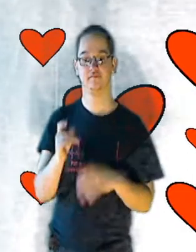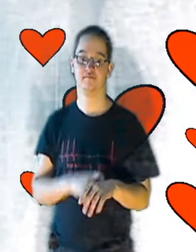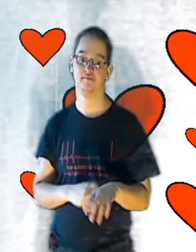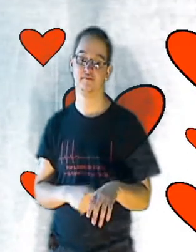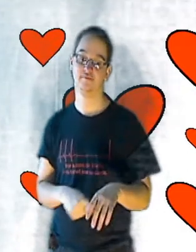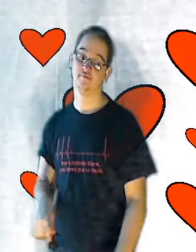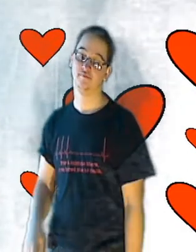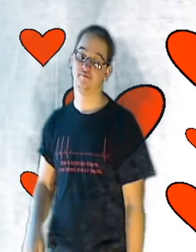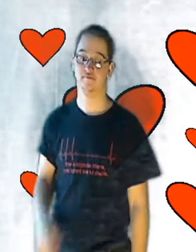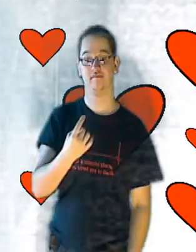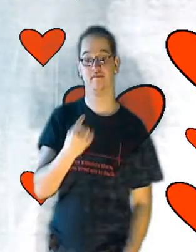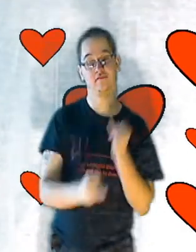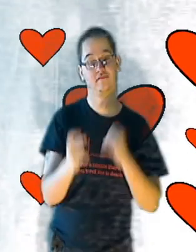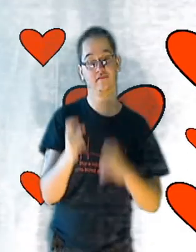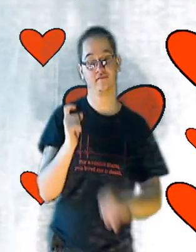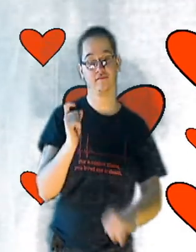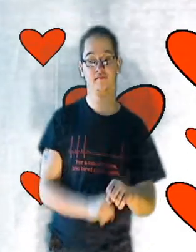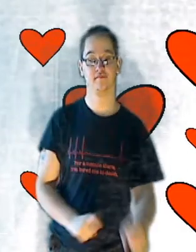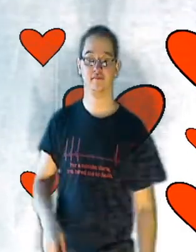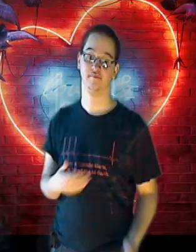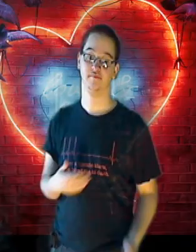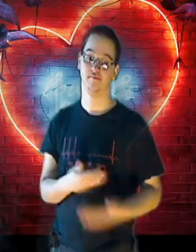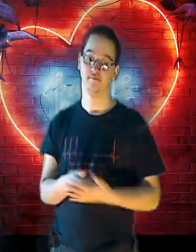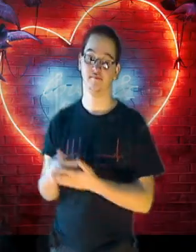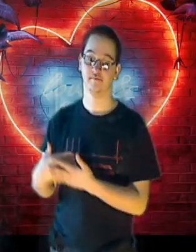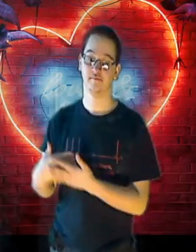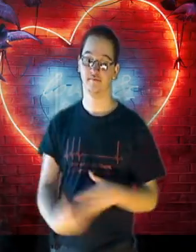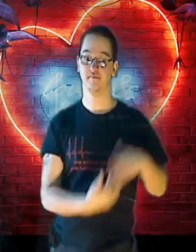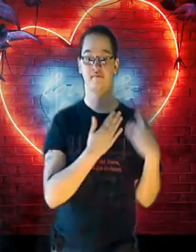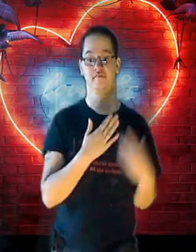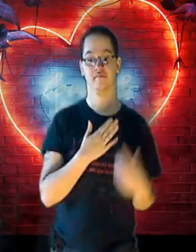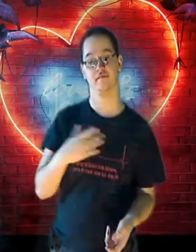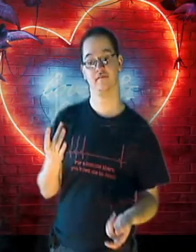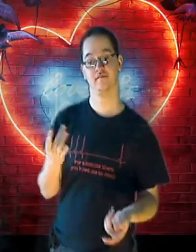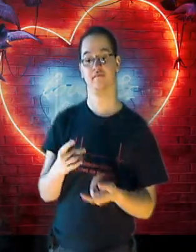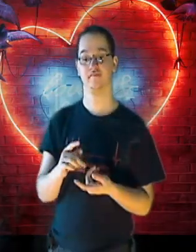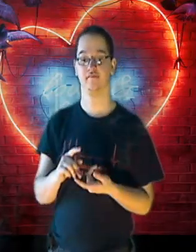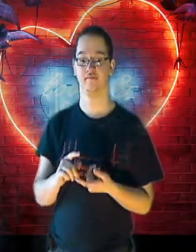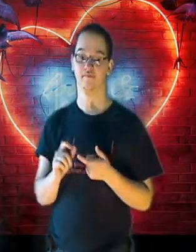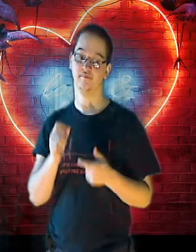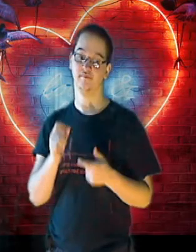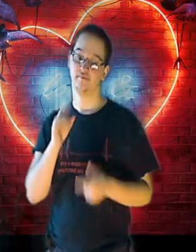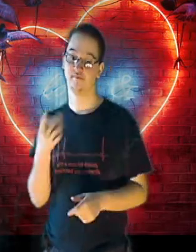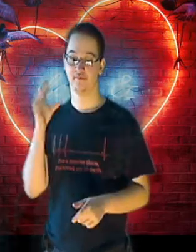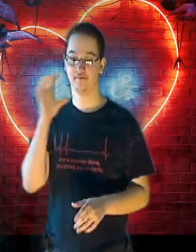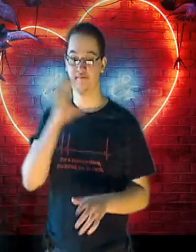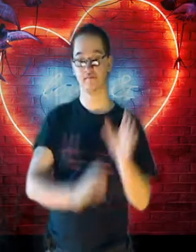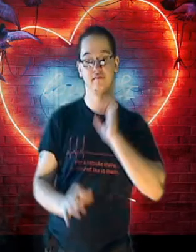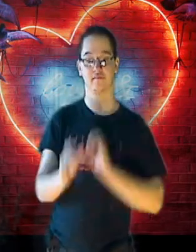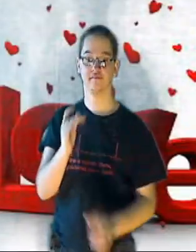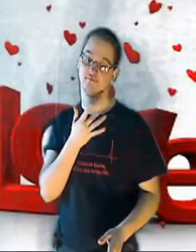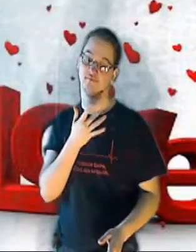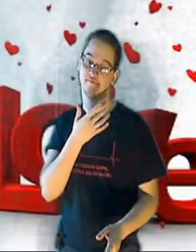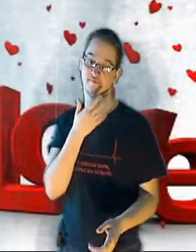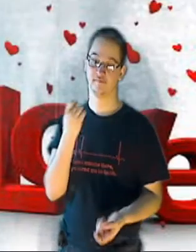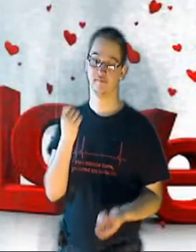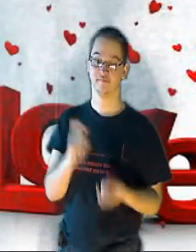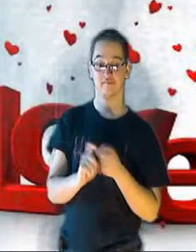time, a little lifestyle, baby, be mine If you're looking to be somebody who's just friends